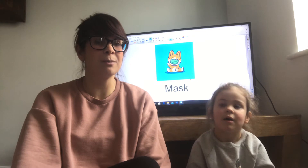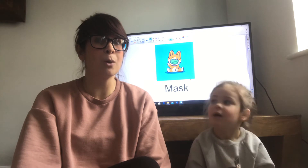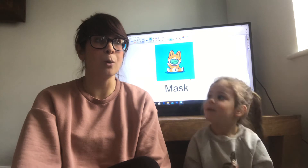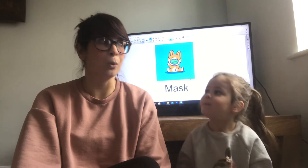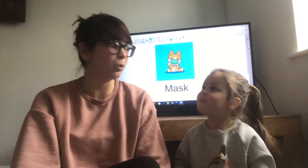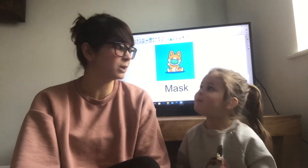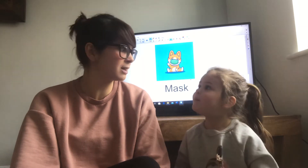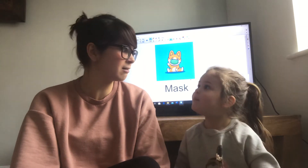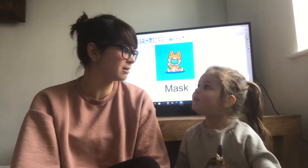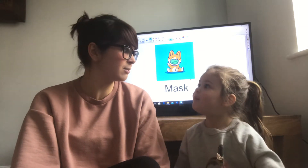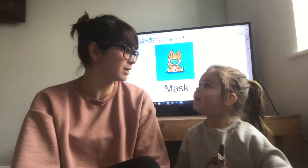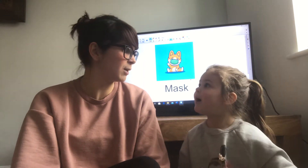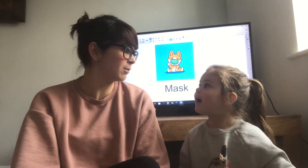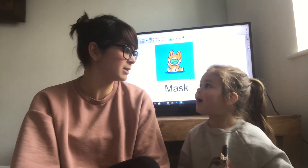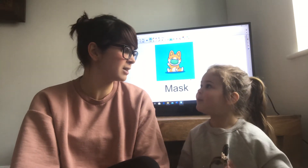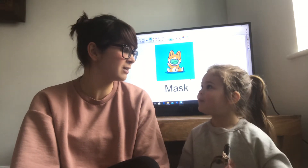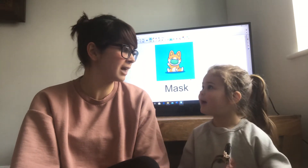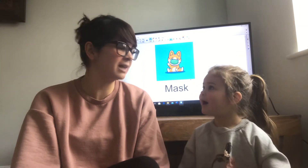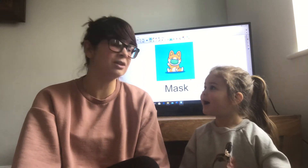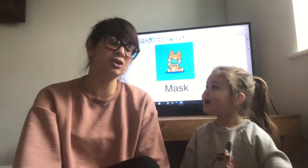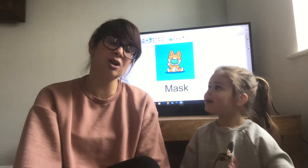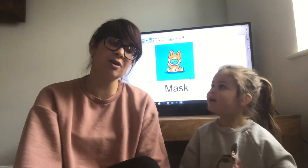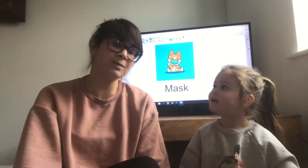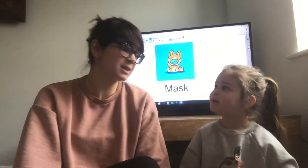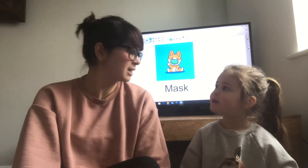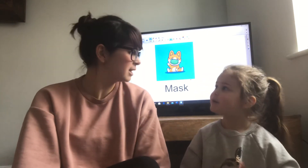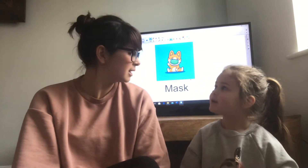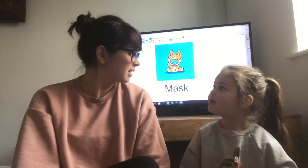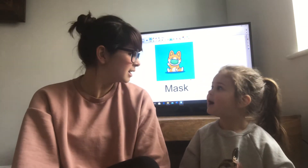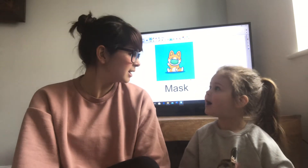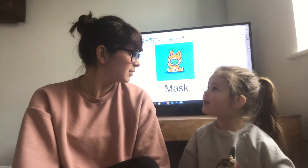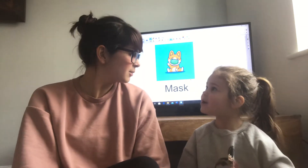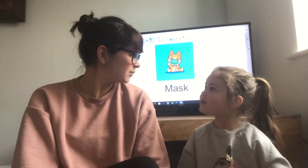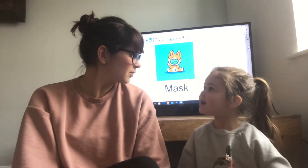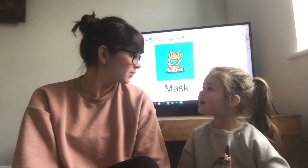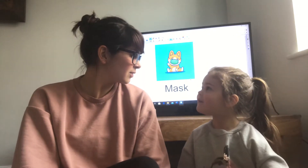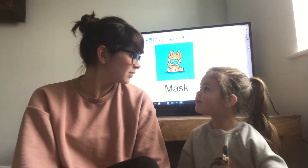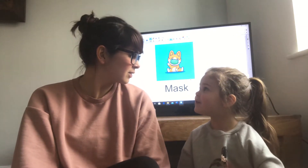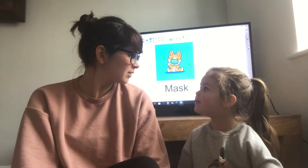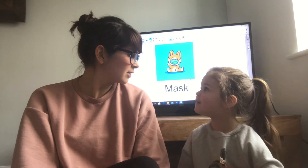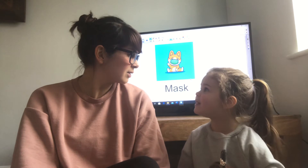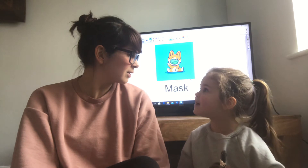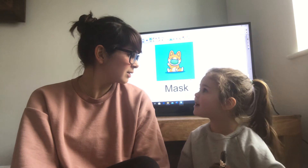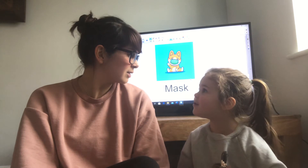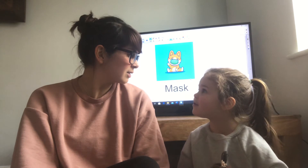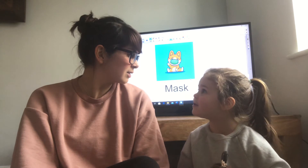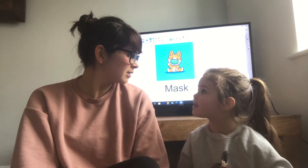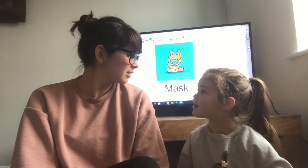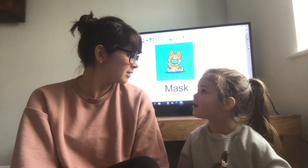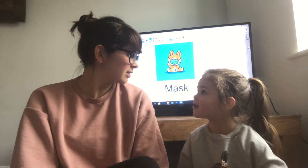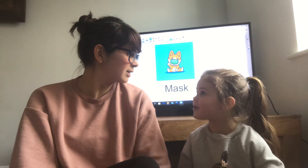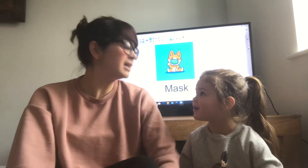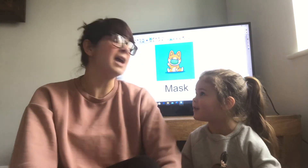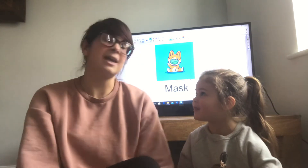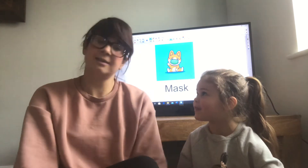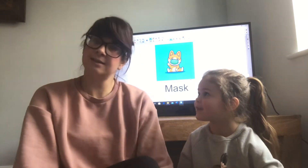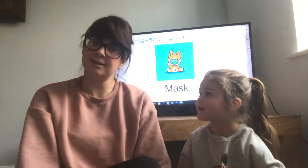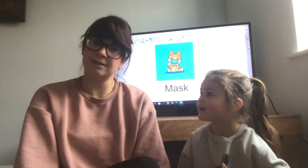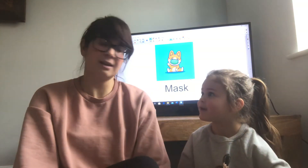all the time at the moment don't they? In the shops. I only have to when I go to the doctor. Yes, I